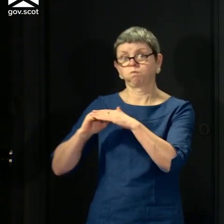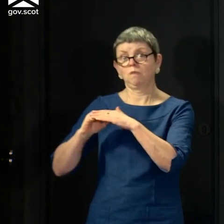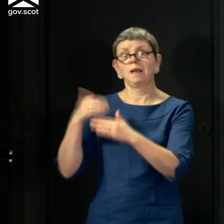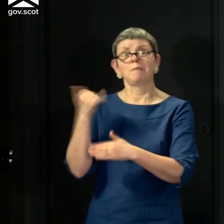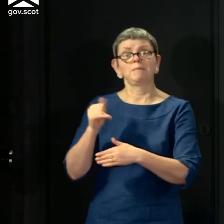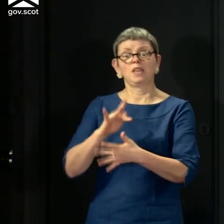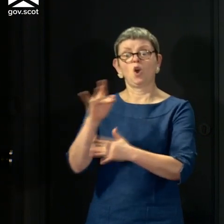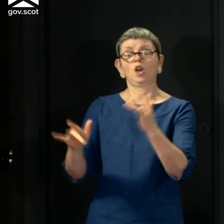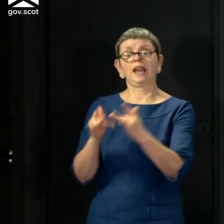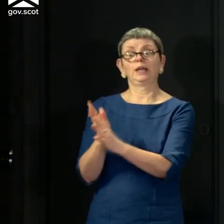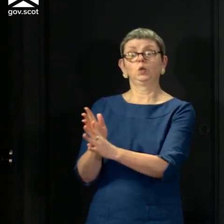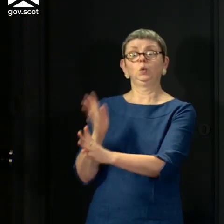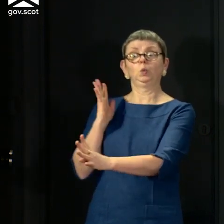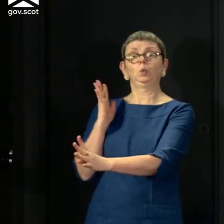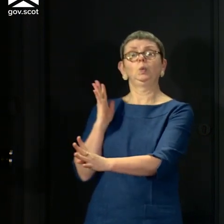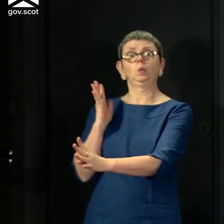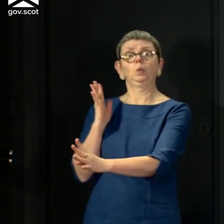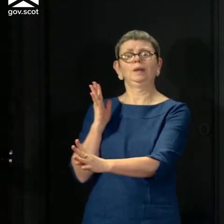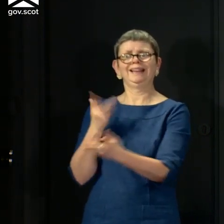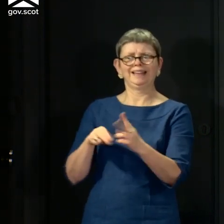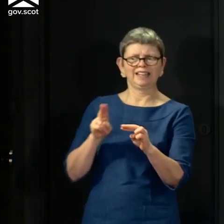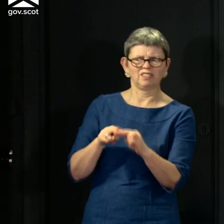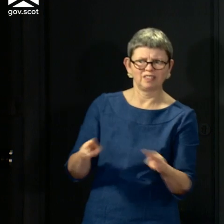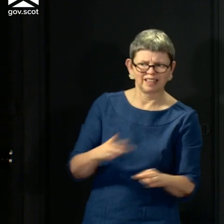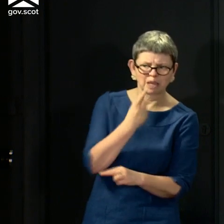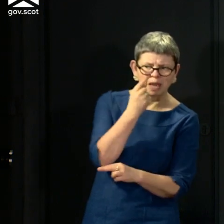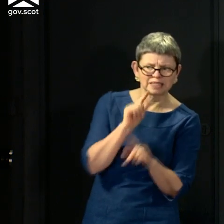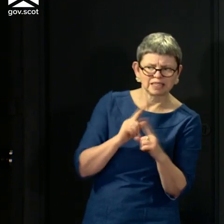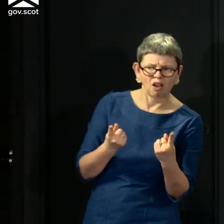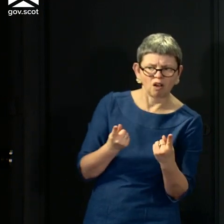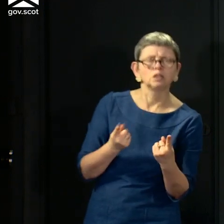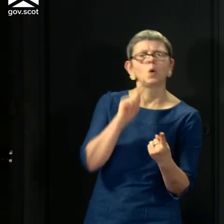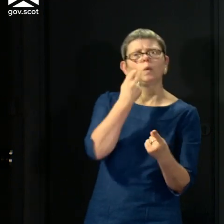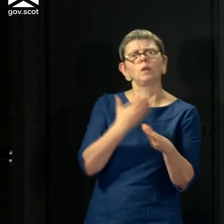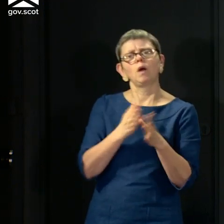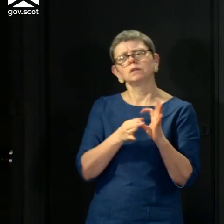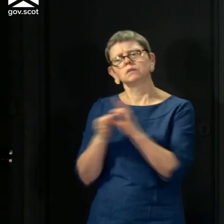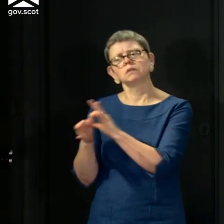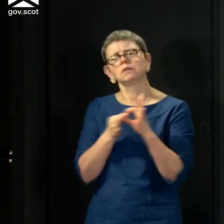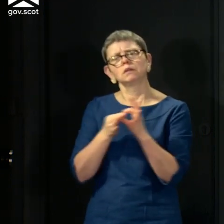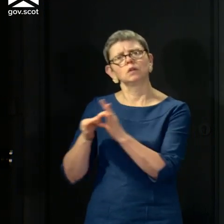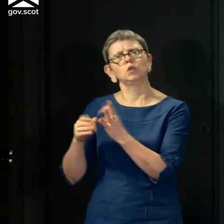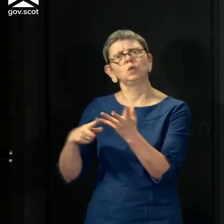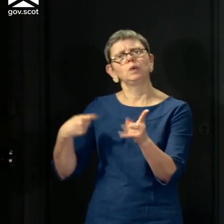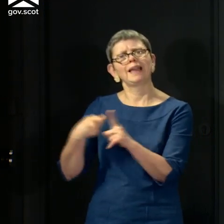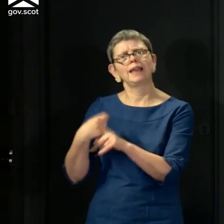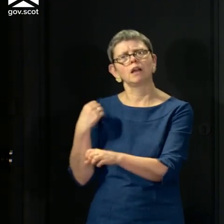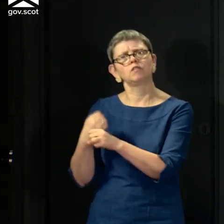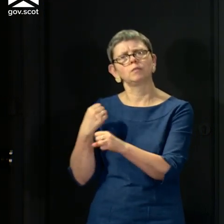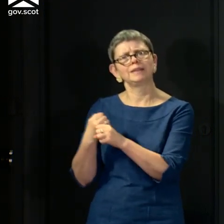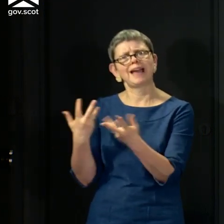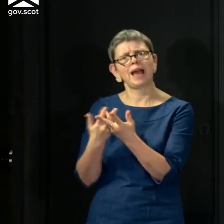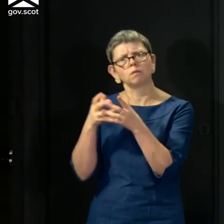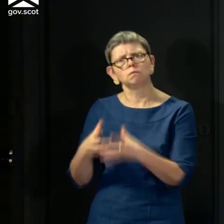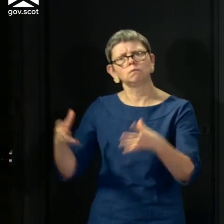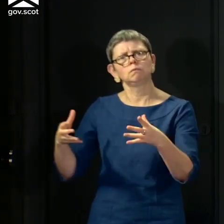queuing system, and if capacity is insufficient, we will work with the UK government on further expansion. We also intend to work